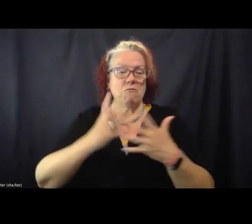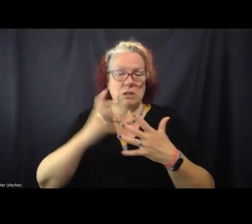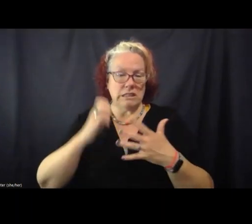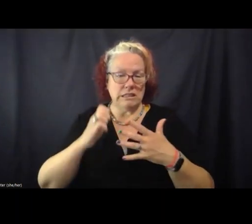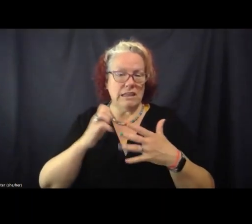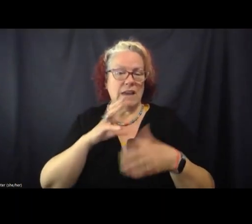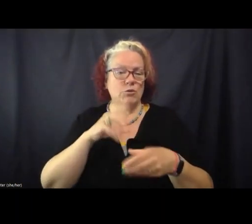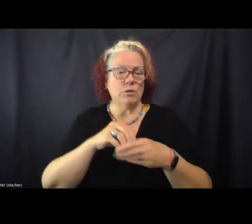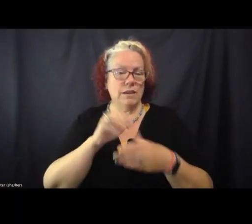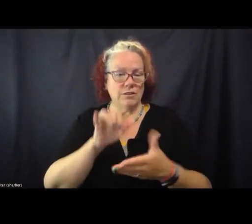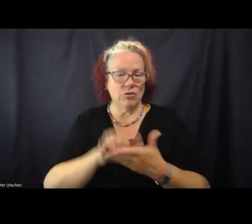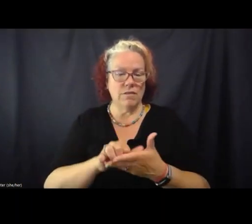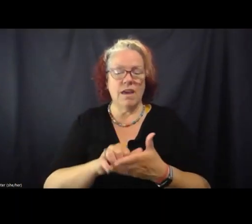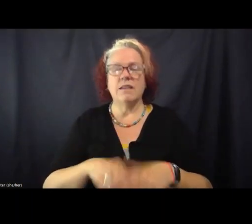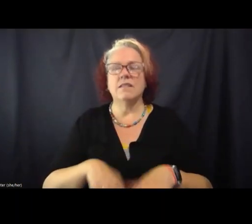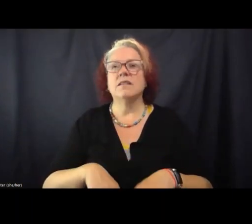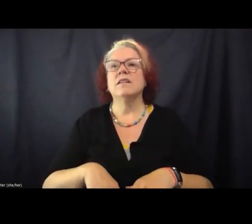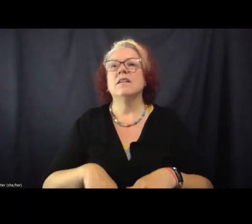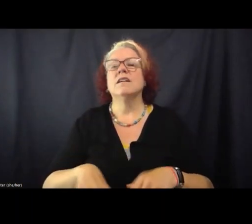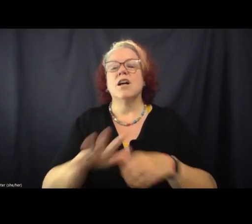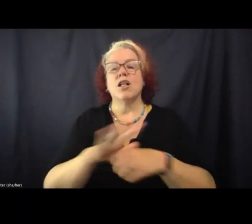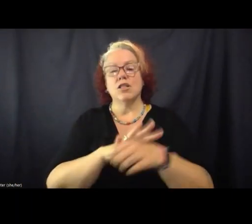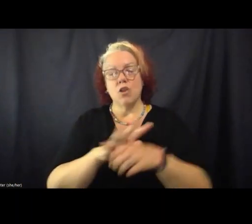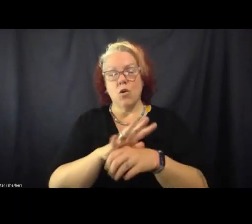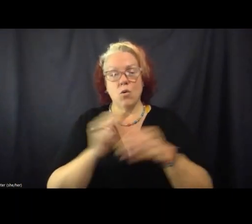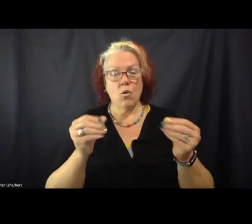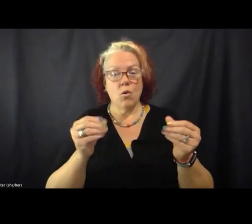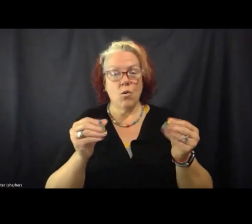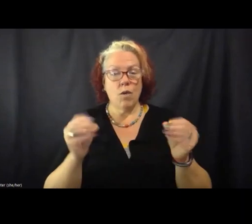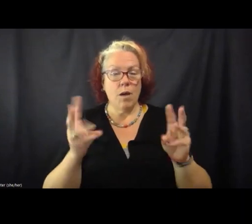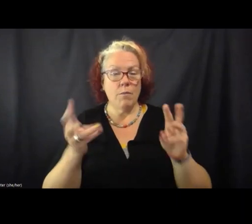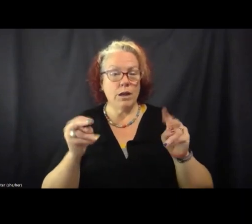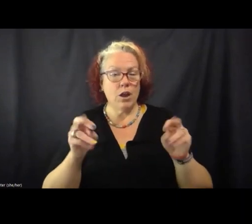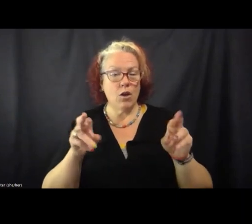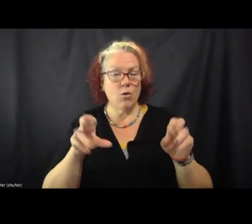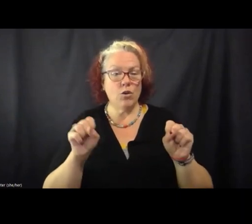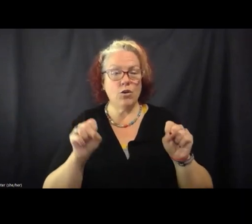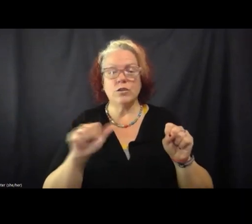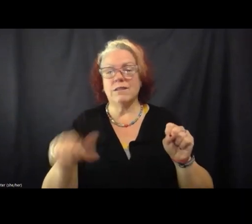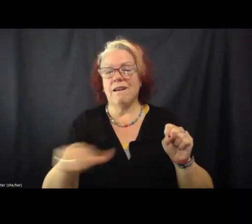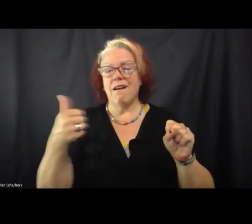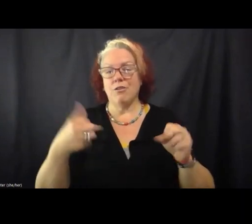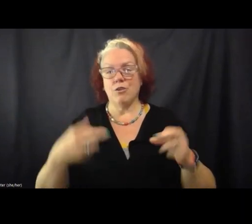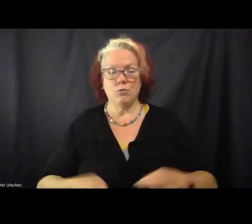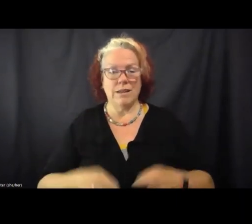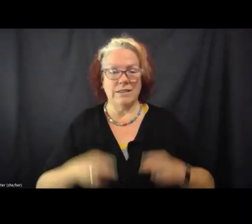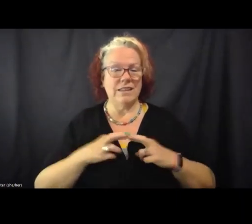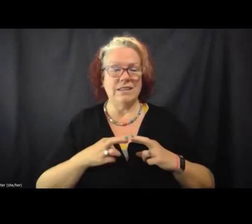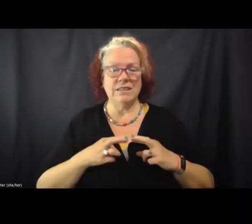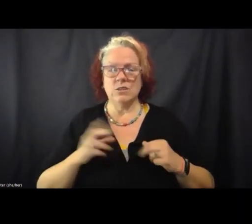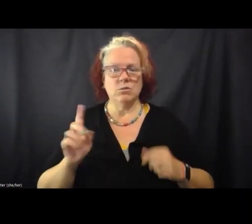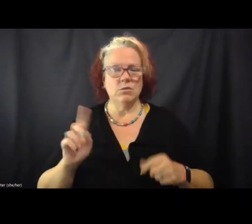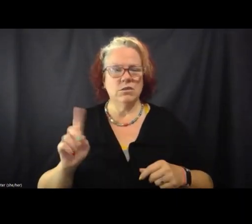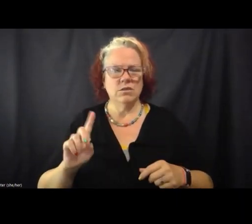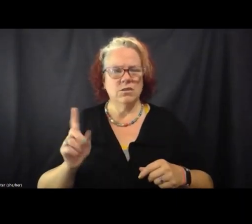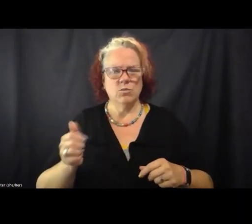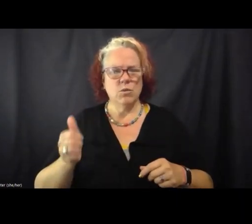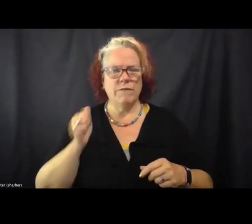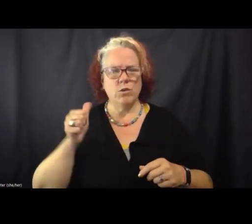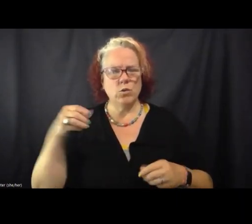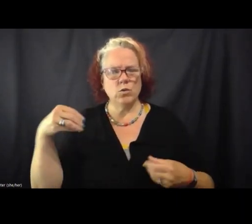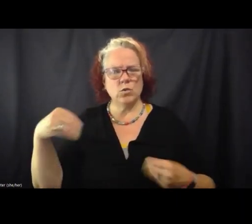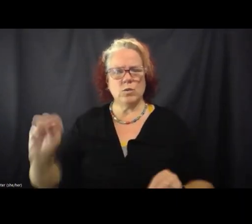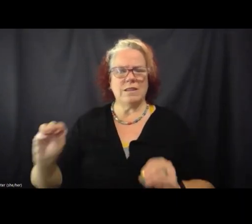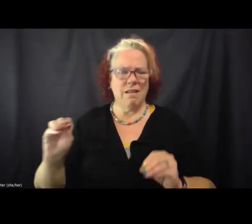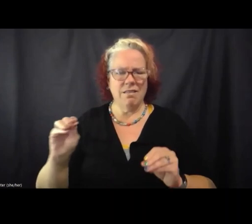It included local property owners who, and other residents who like refused to sell their land to the Bureau